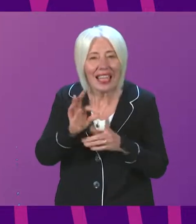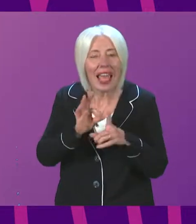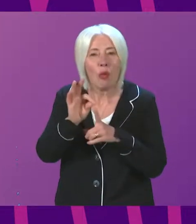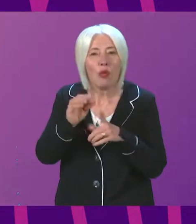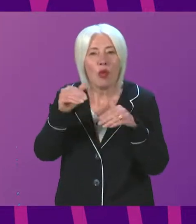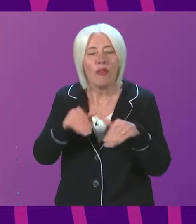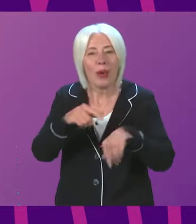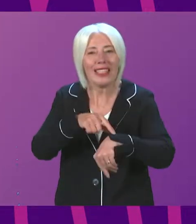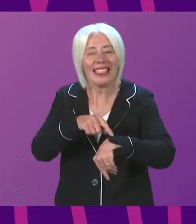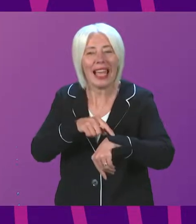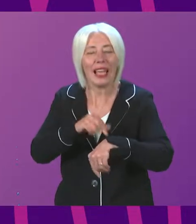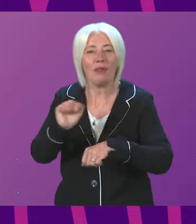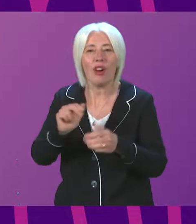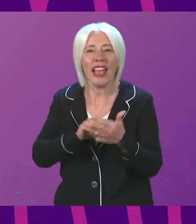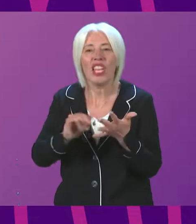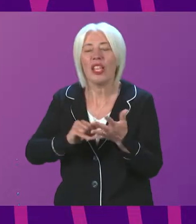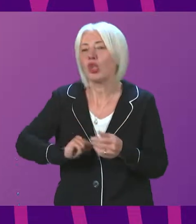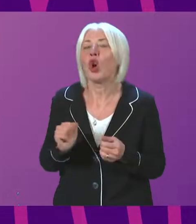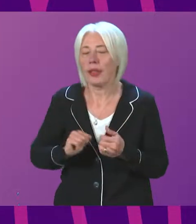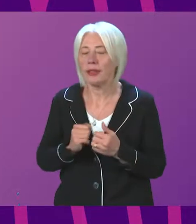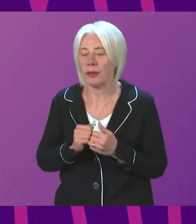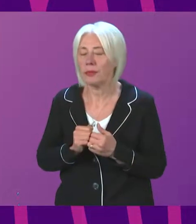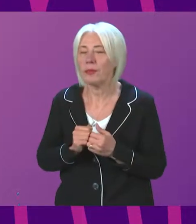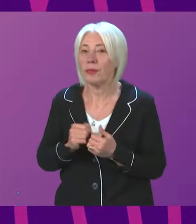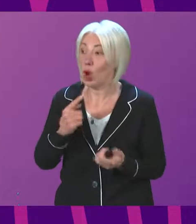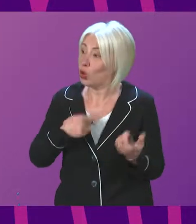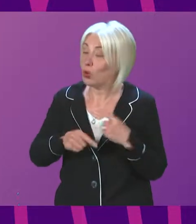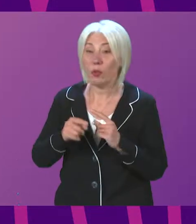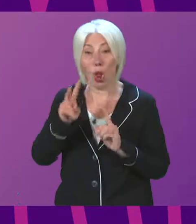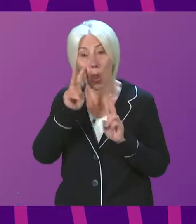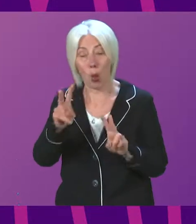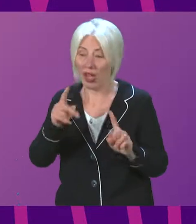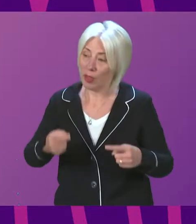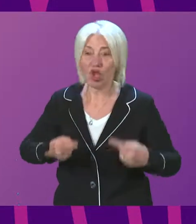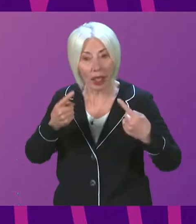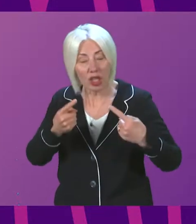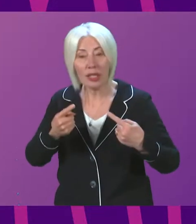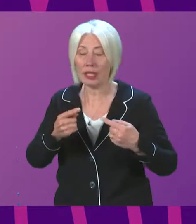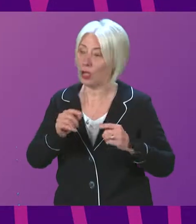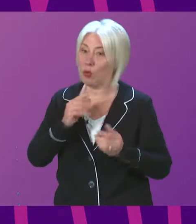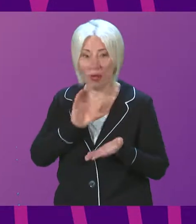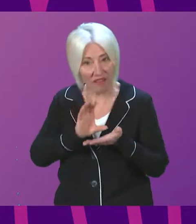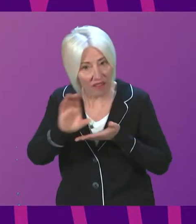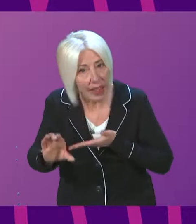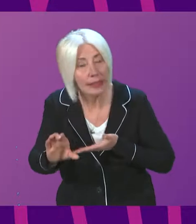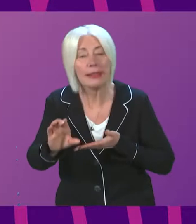times on NHS Scotland. So we will continue to address these challenges, we will continue to invest, we will continue to